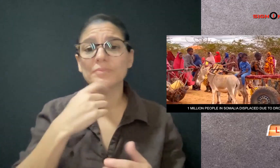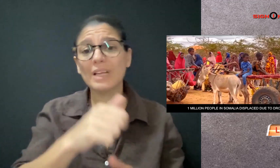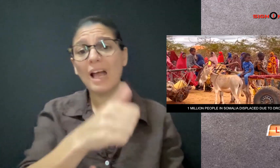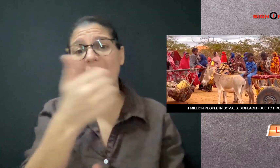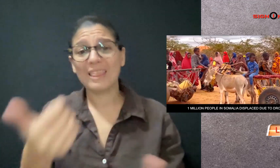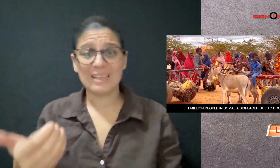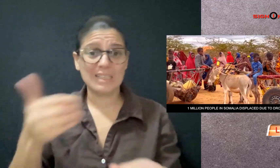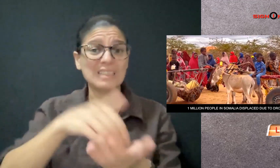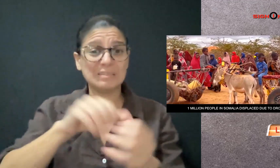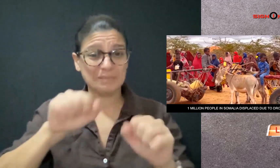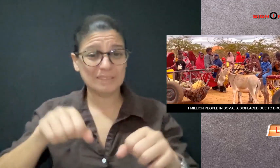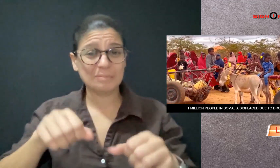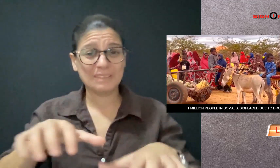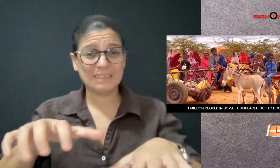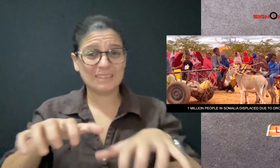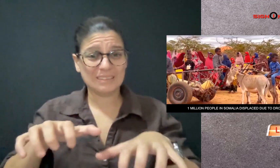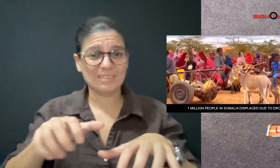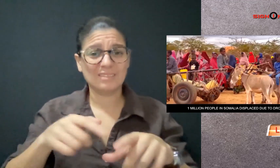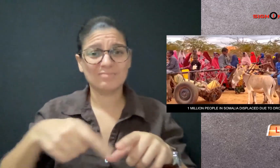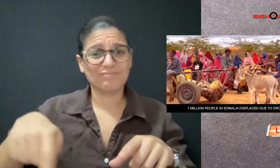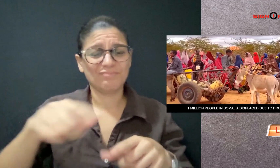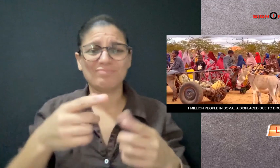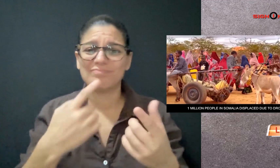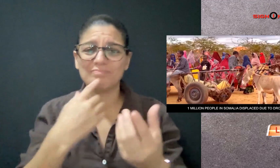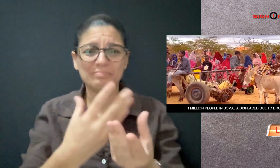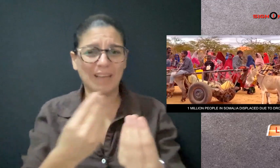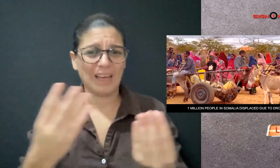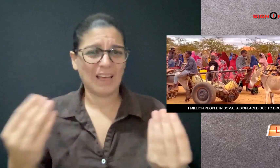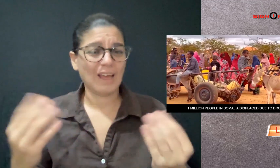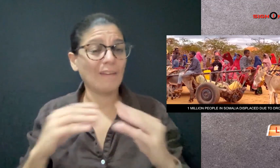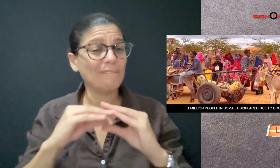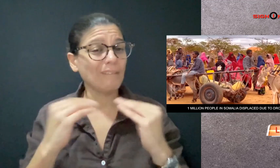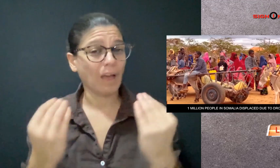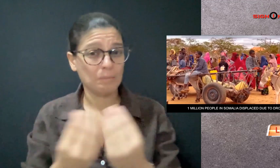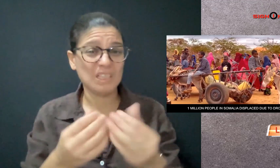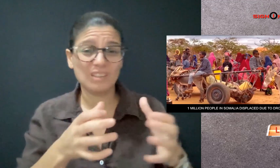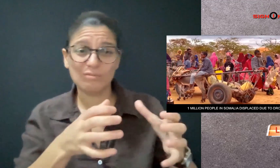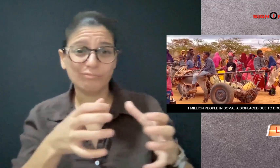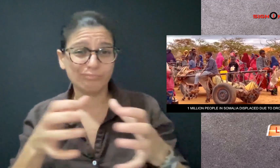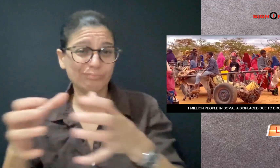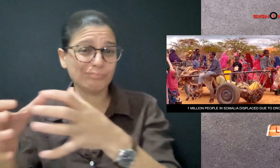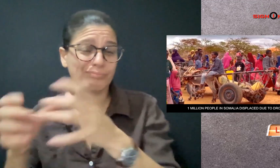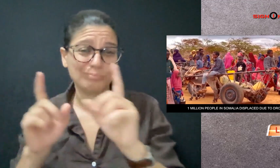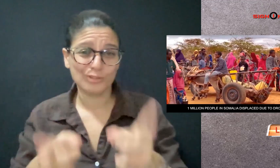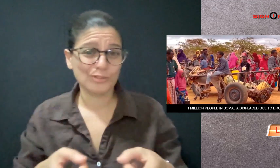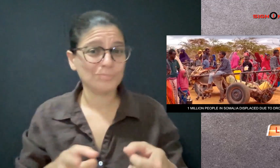And another dry season is expected to displace more families.